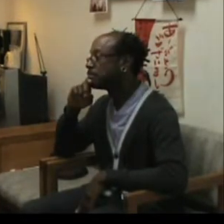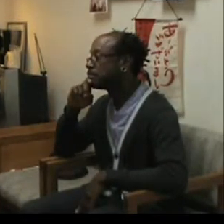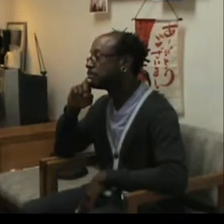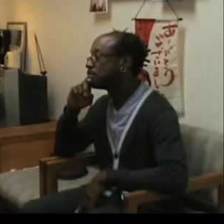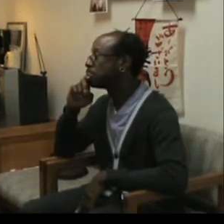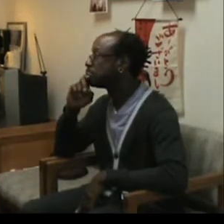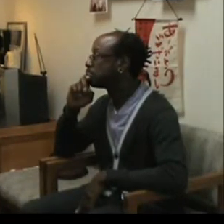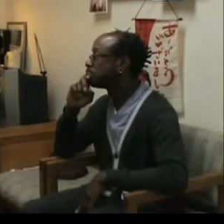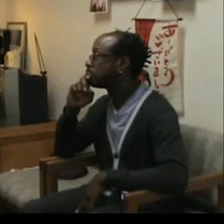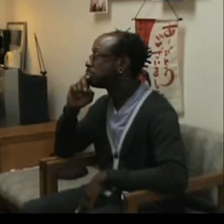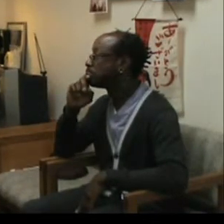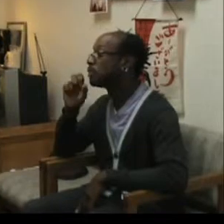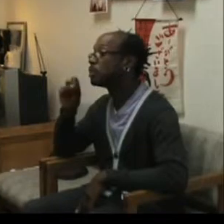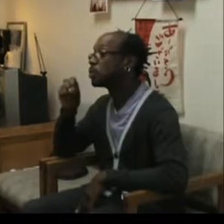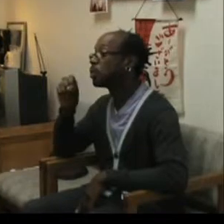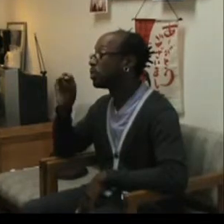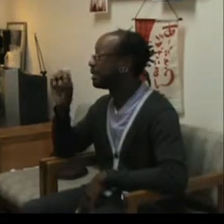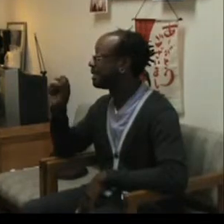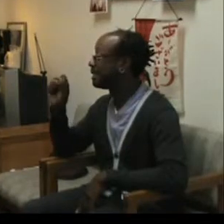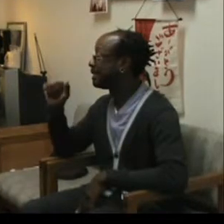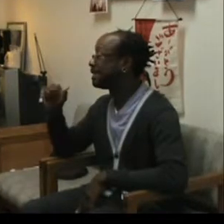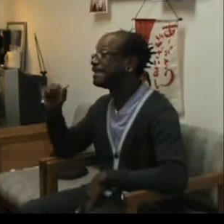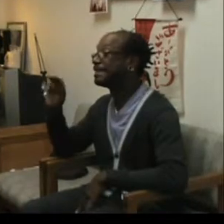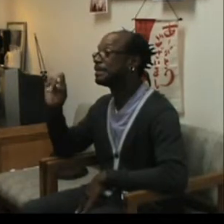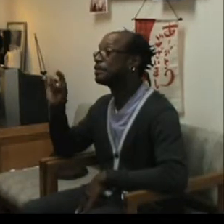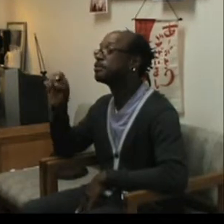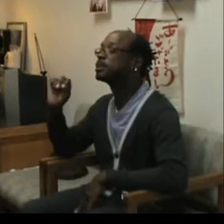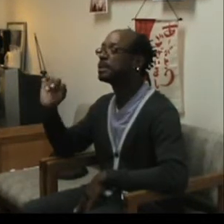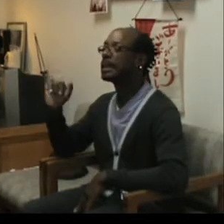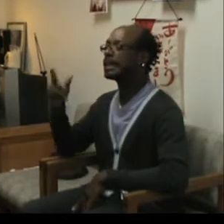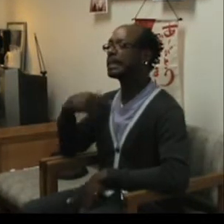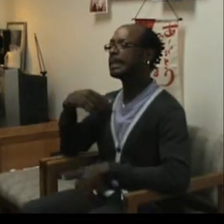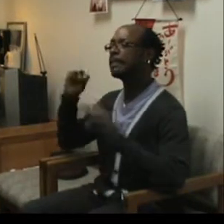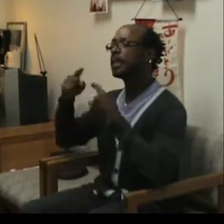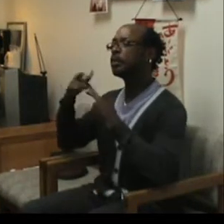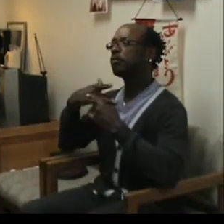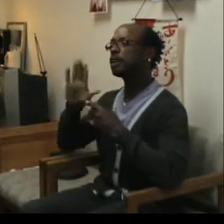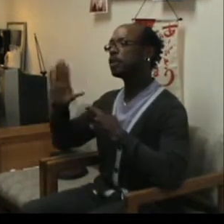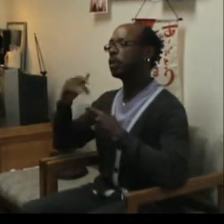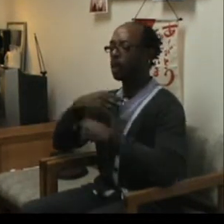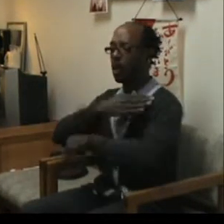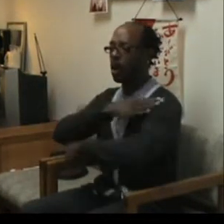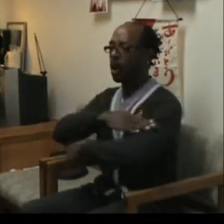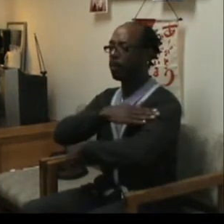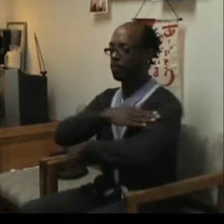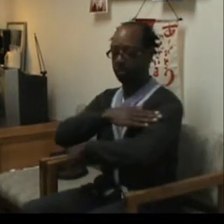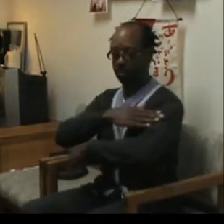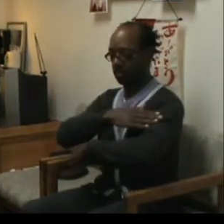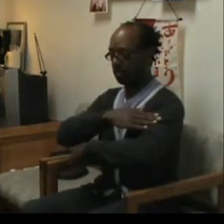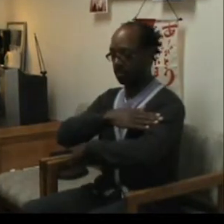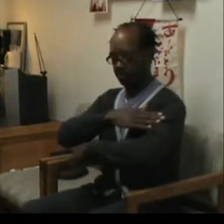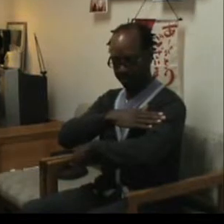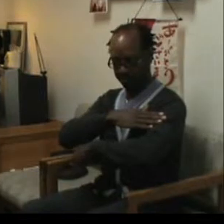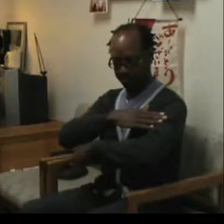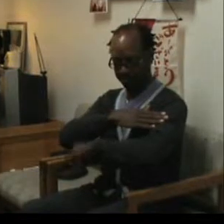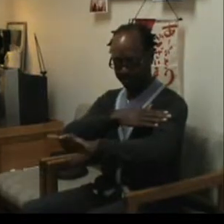And so, symptoms are like the pain that she's feeling in her arm, shoulder, neck.